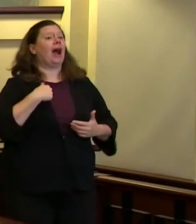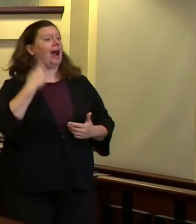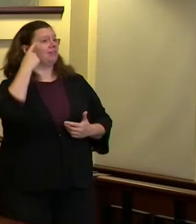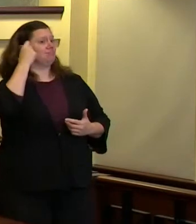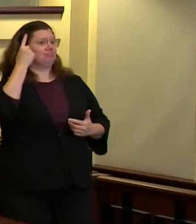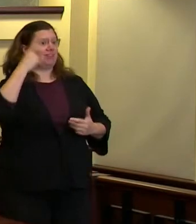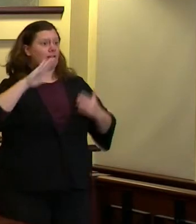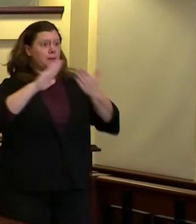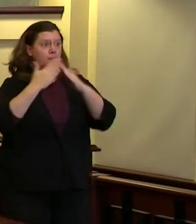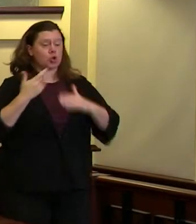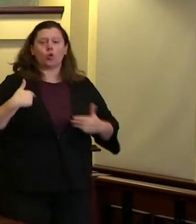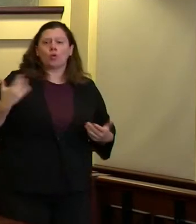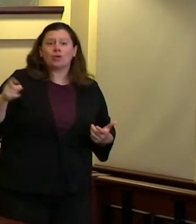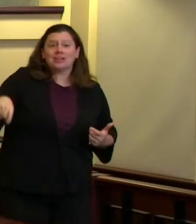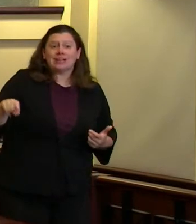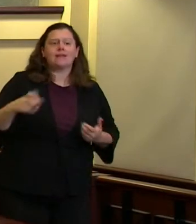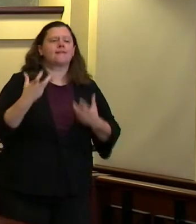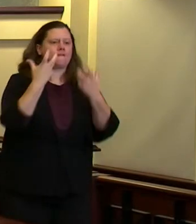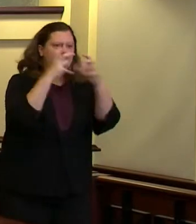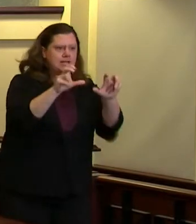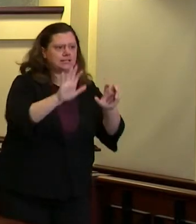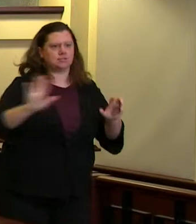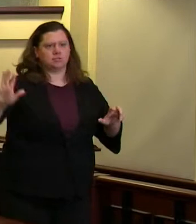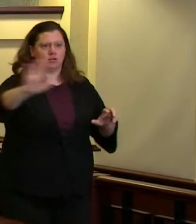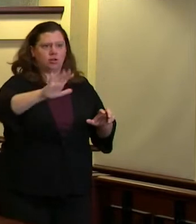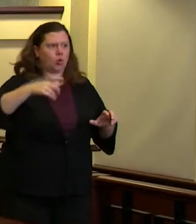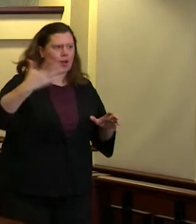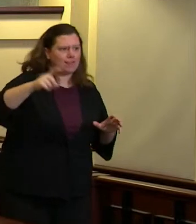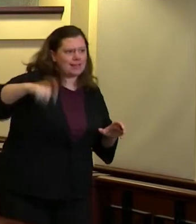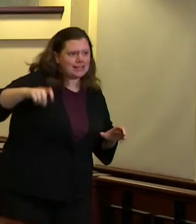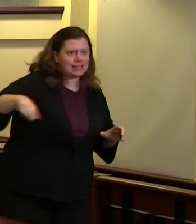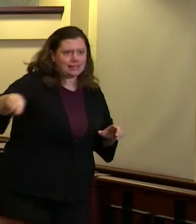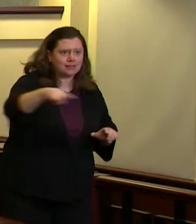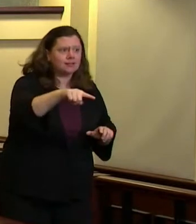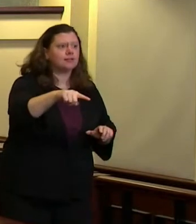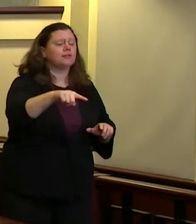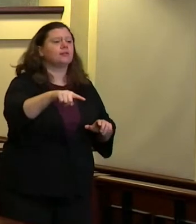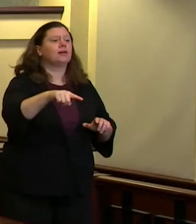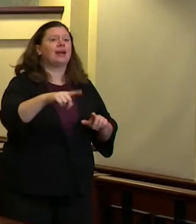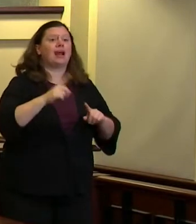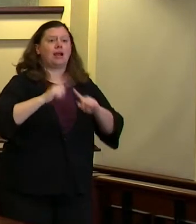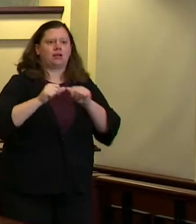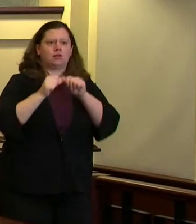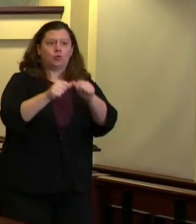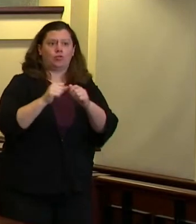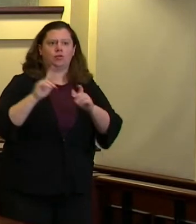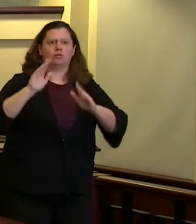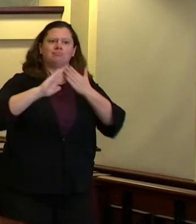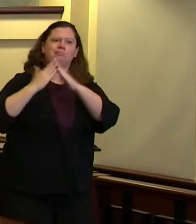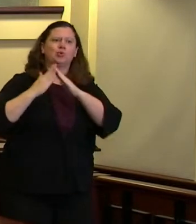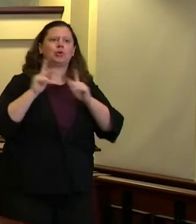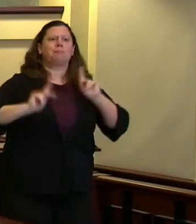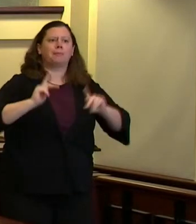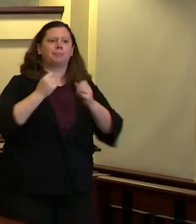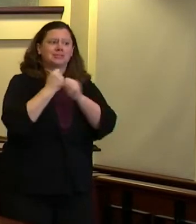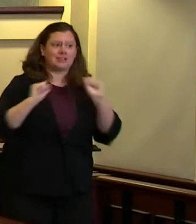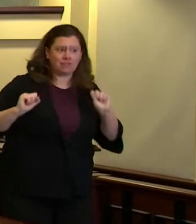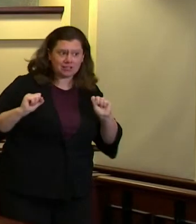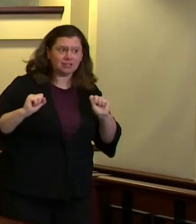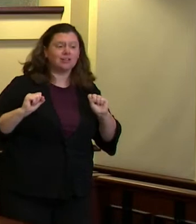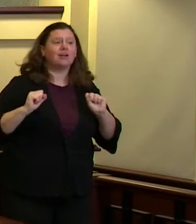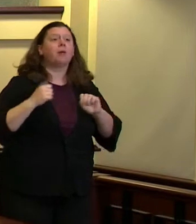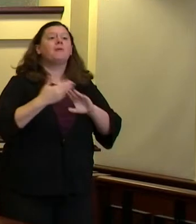the public safety impact needs to be real before we start eliminating our